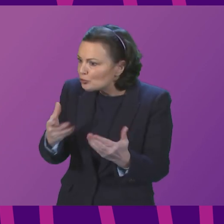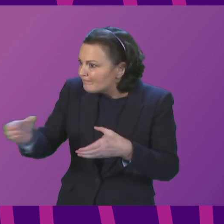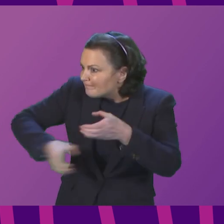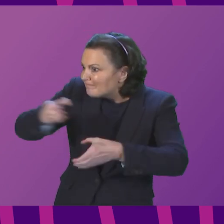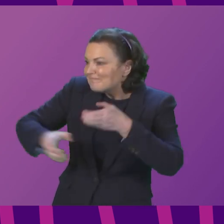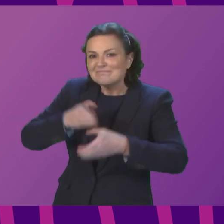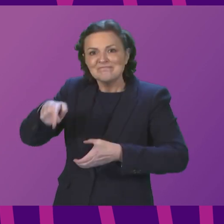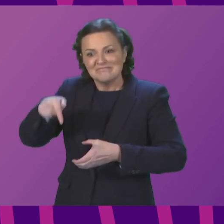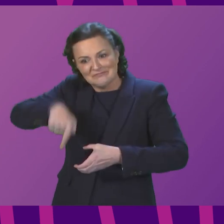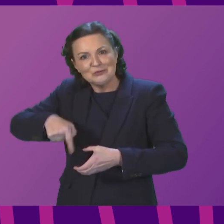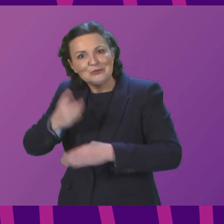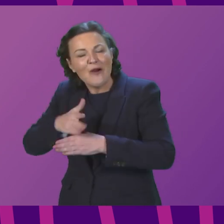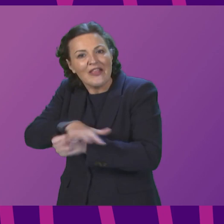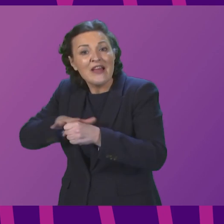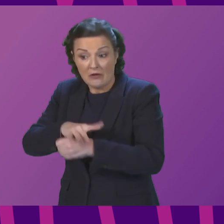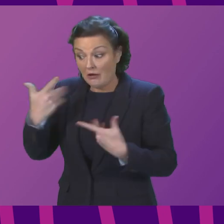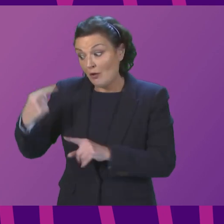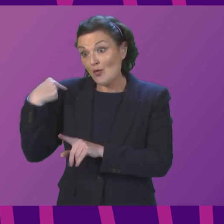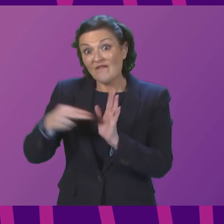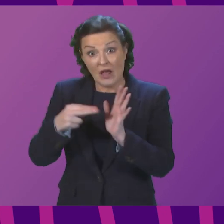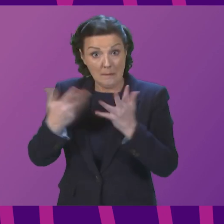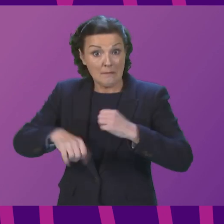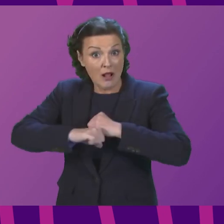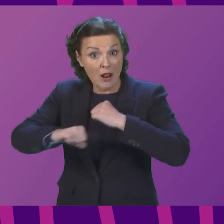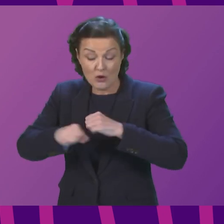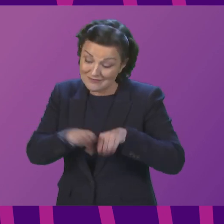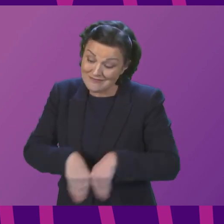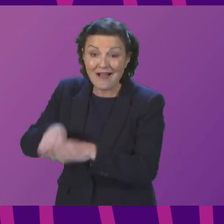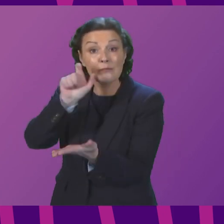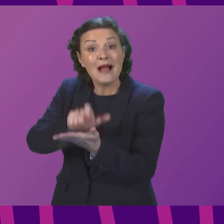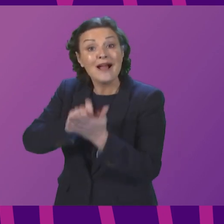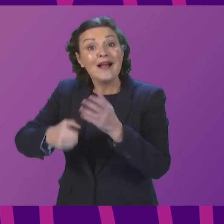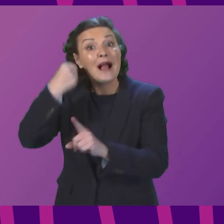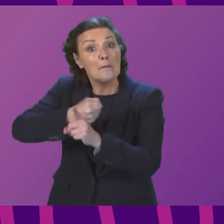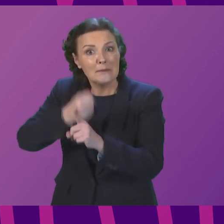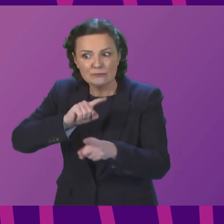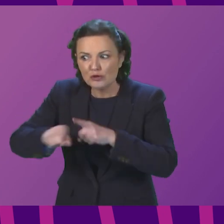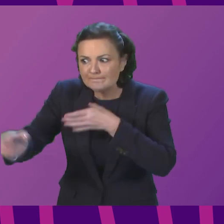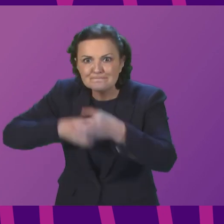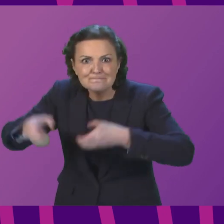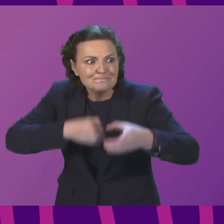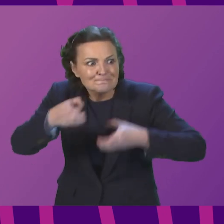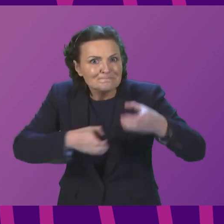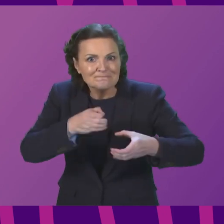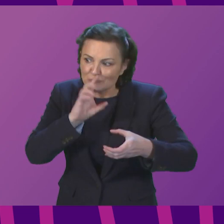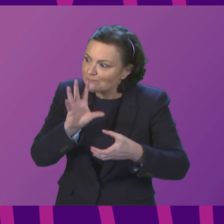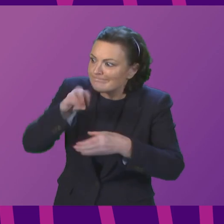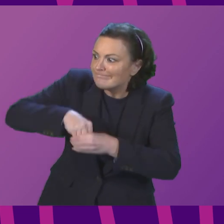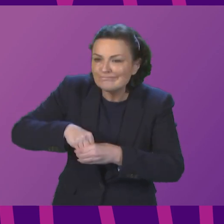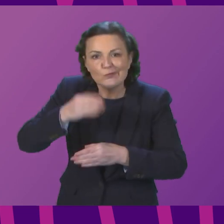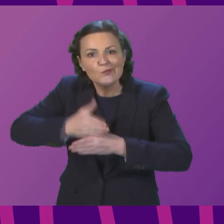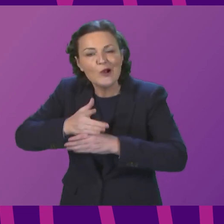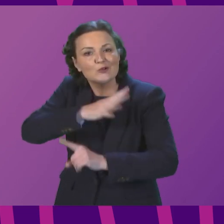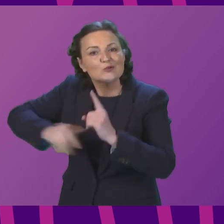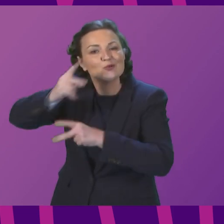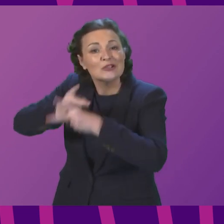launched in November last year a national marketing campaign to attract more people, to recruit more people into the sector. As